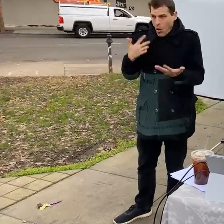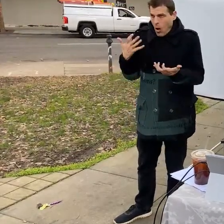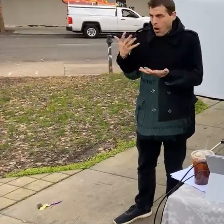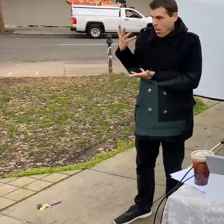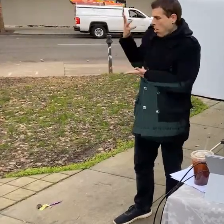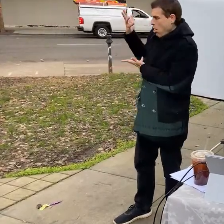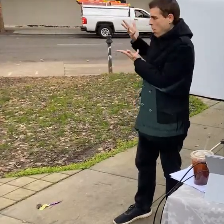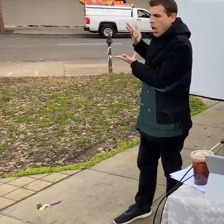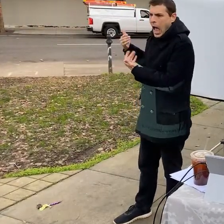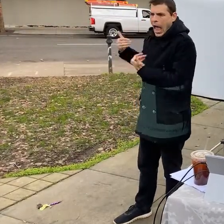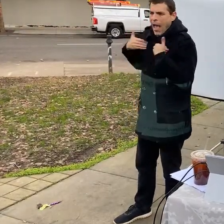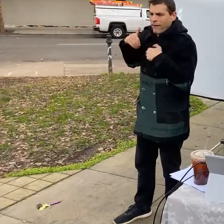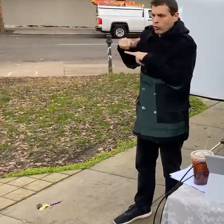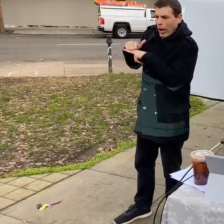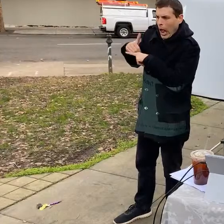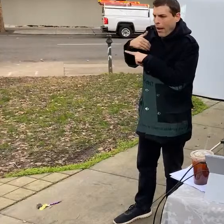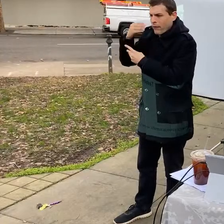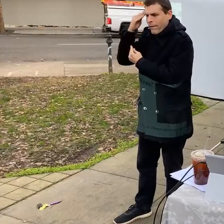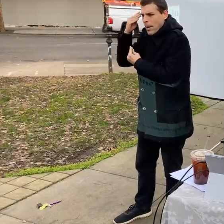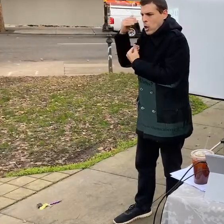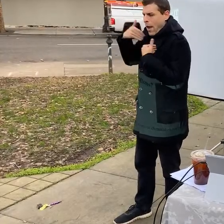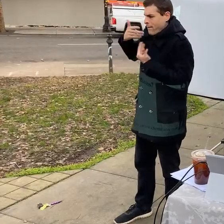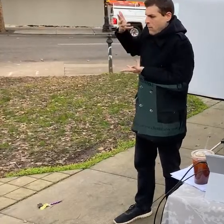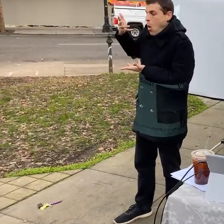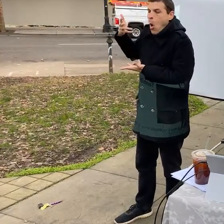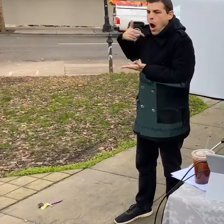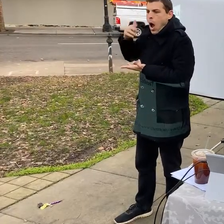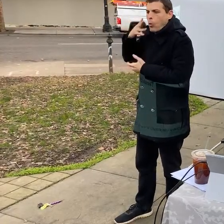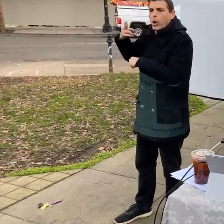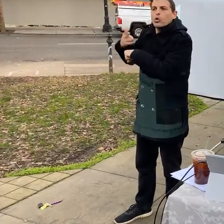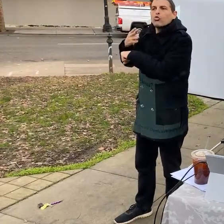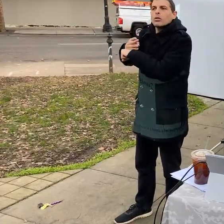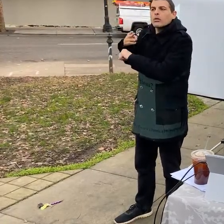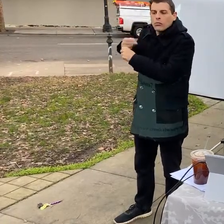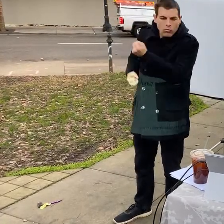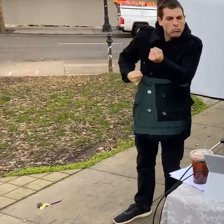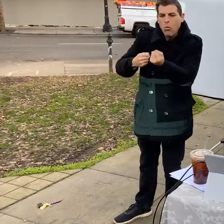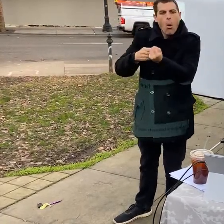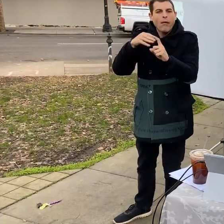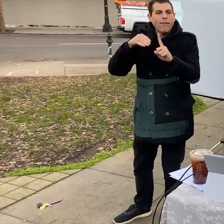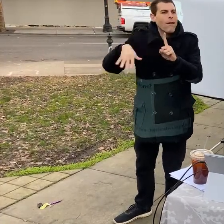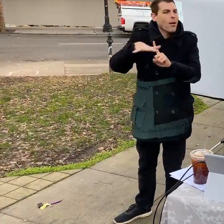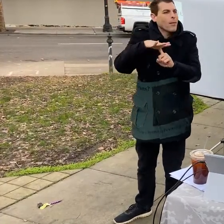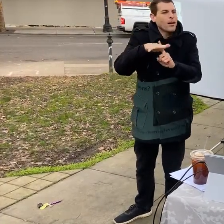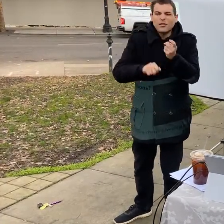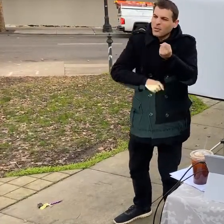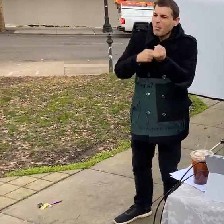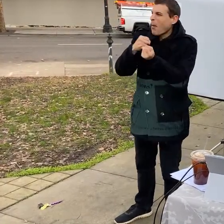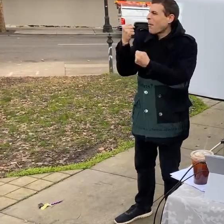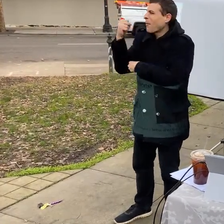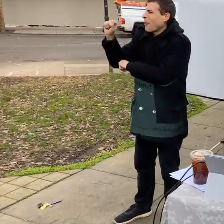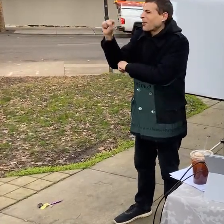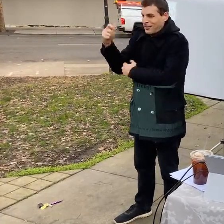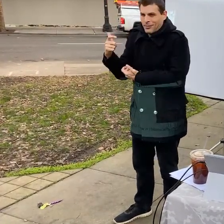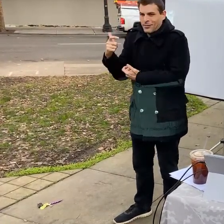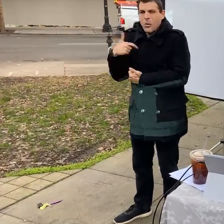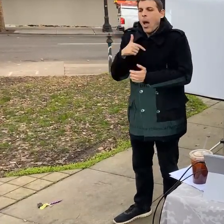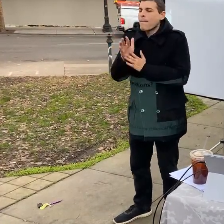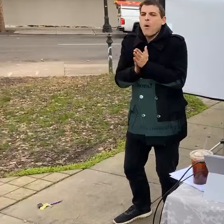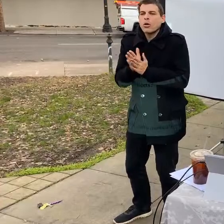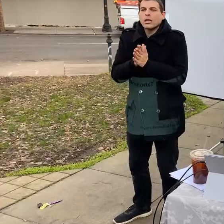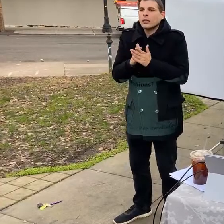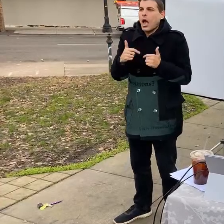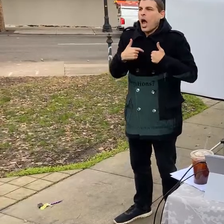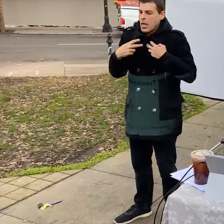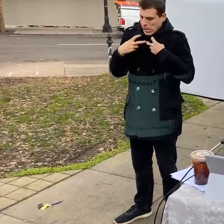bear to help people survive and to protect the environment right so like for me that is a major motivation that allows me to deal